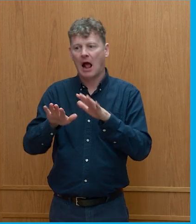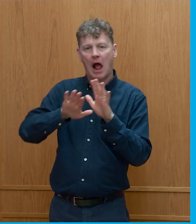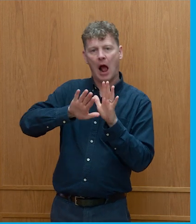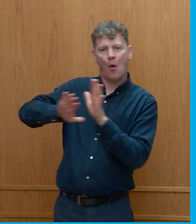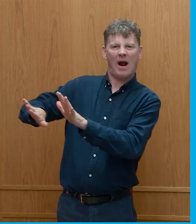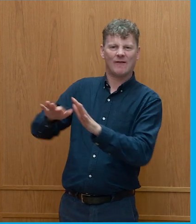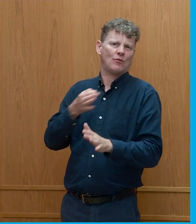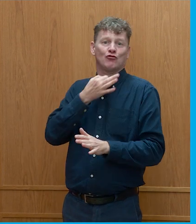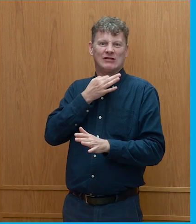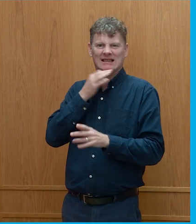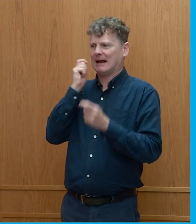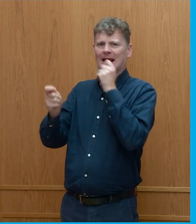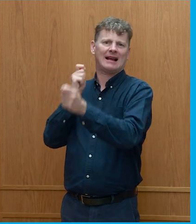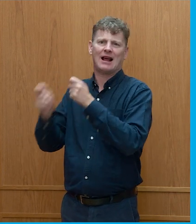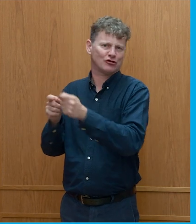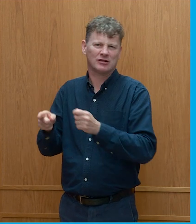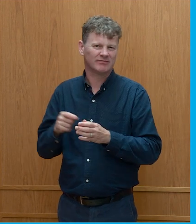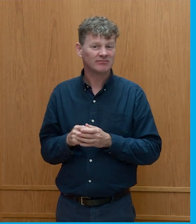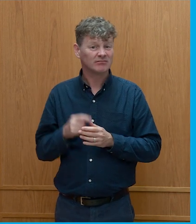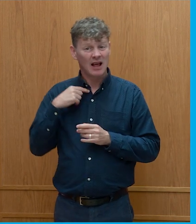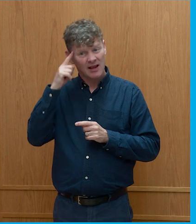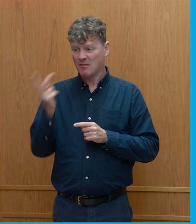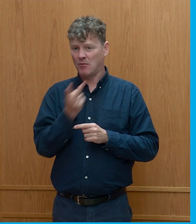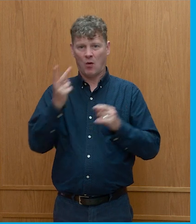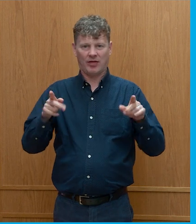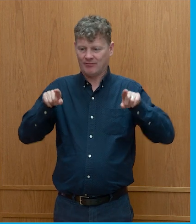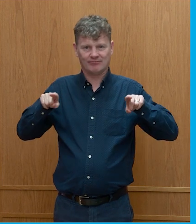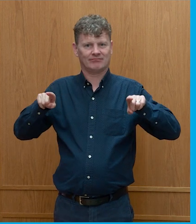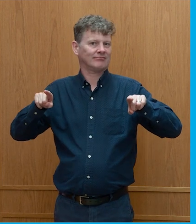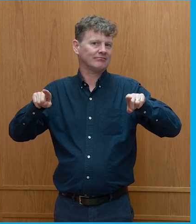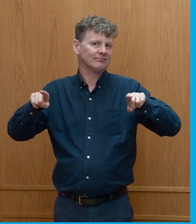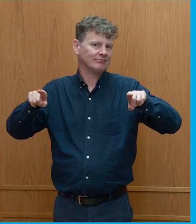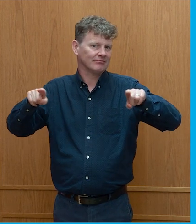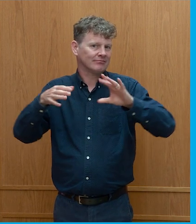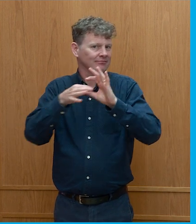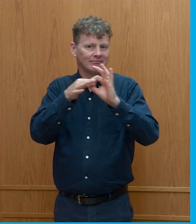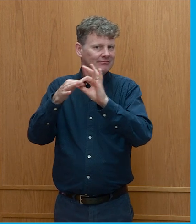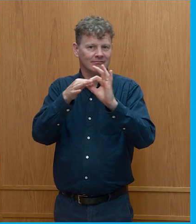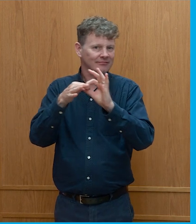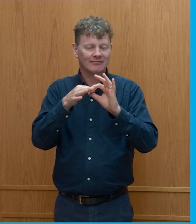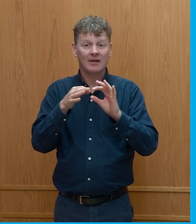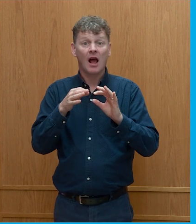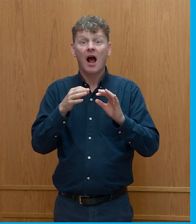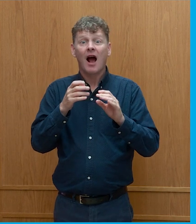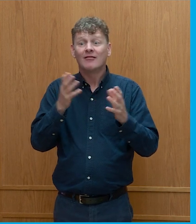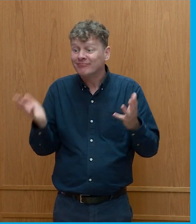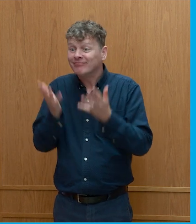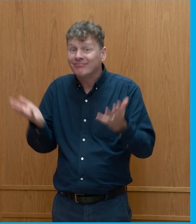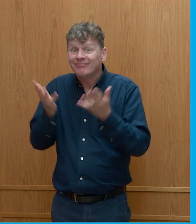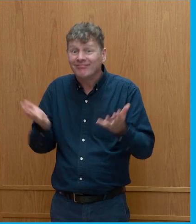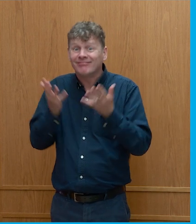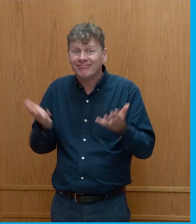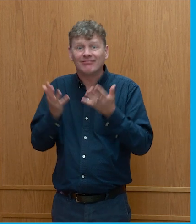you're risking litigation. I think these two things work hand in glove because it's not all going to work with lots and lots of carrots and opportunities.